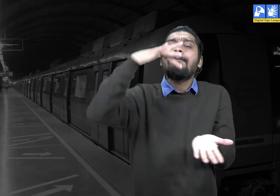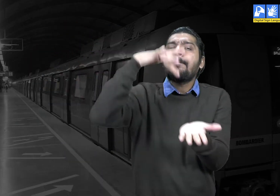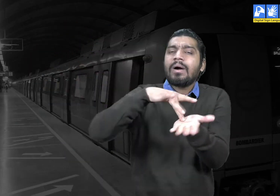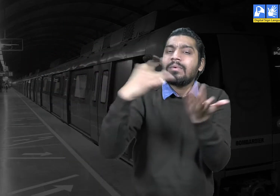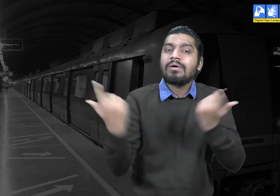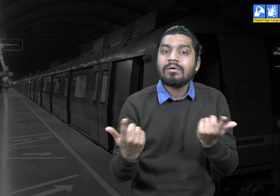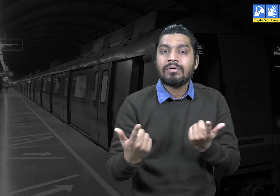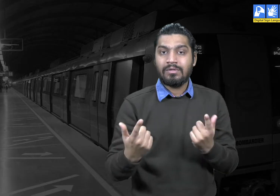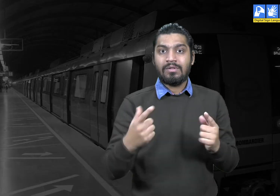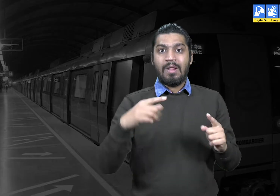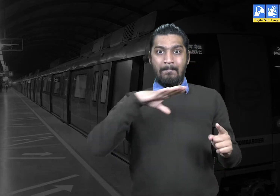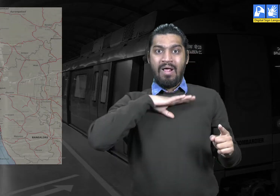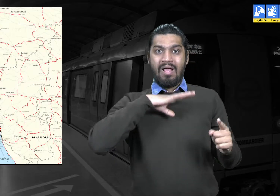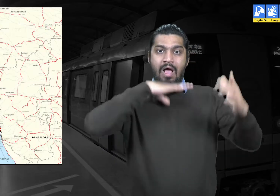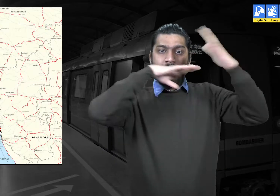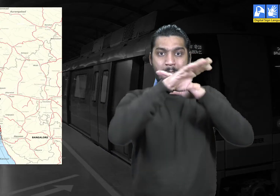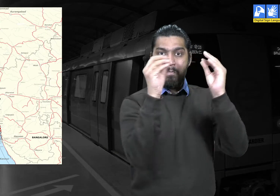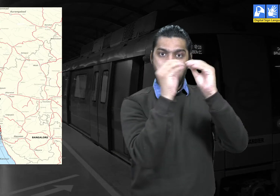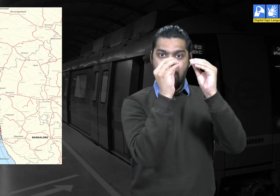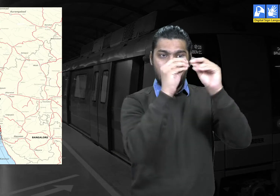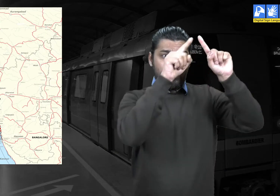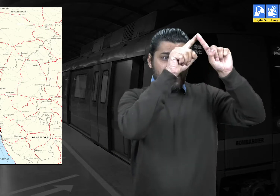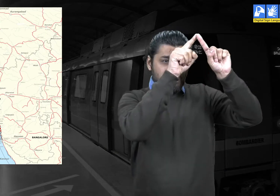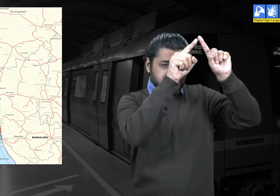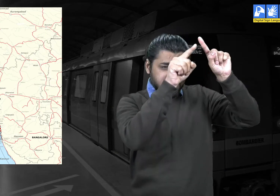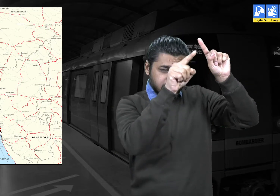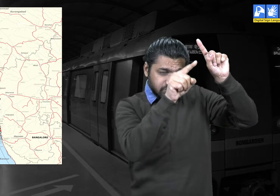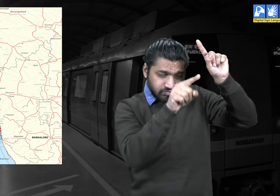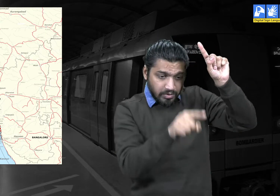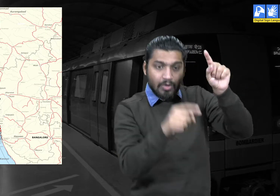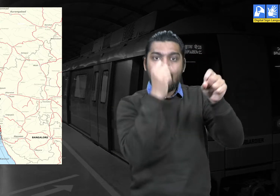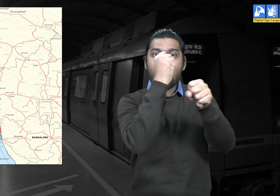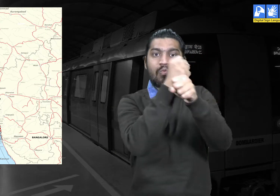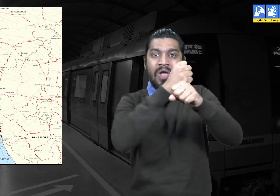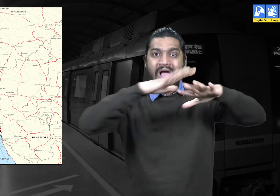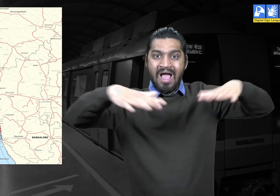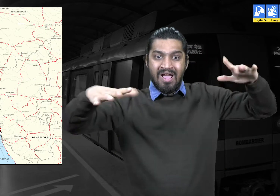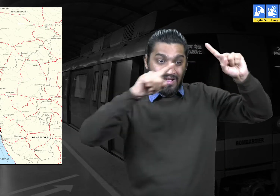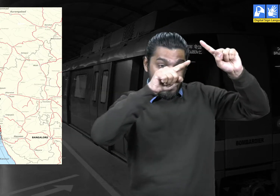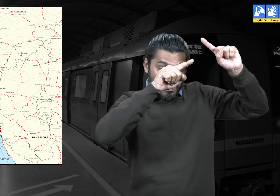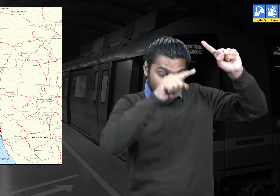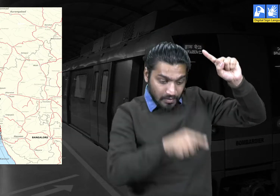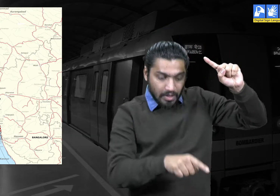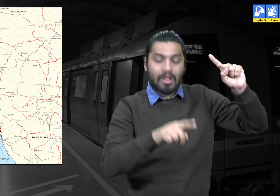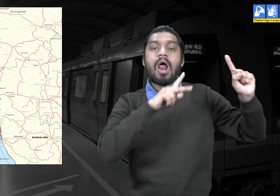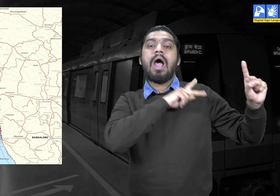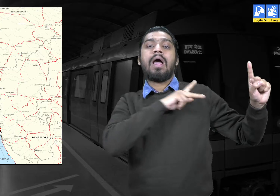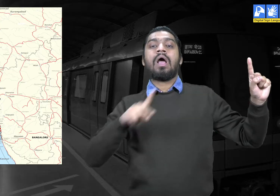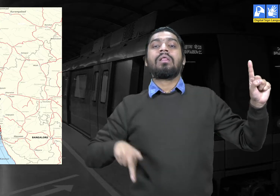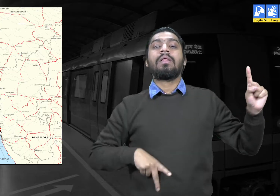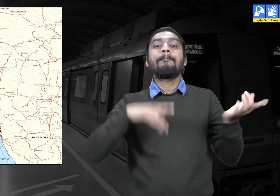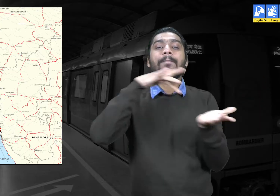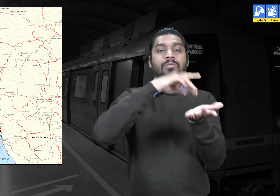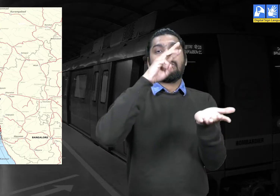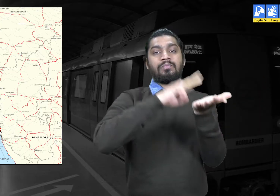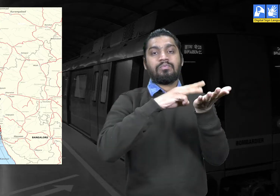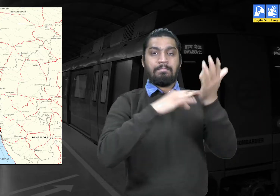project. This project was at the coastal regions on India's map such as